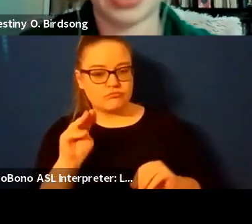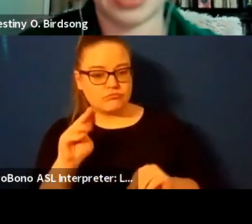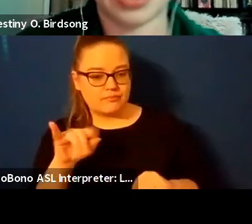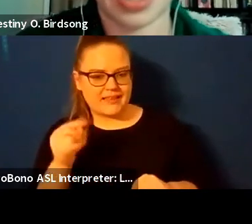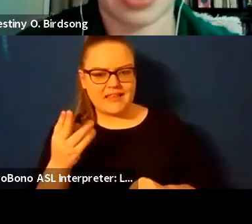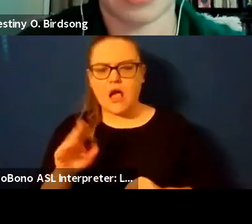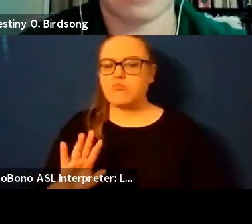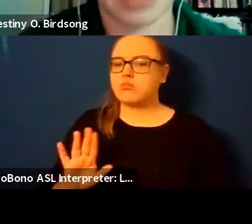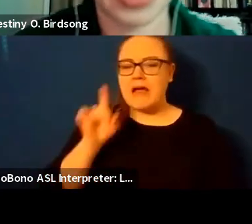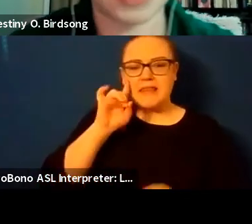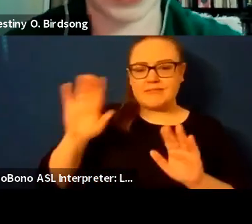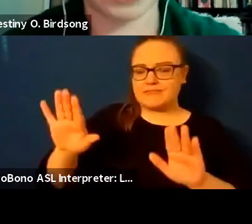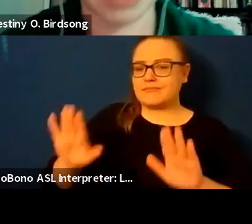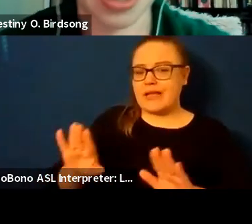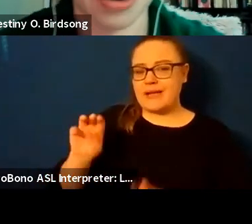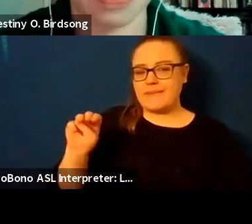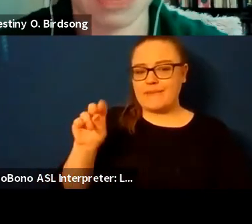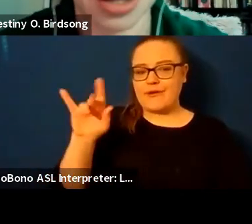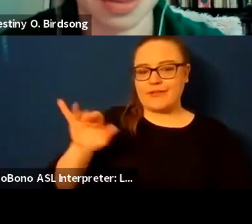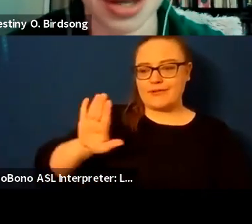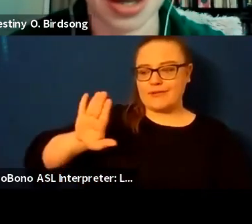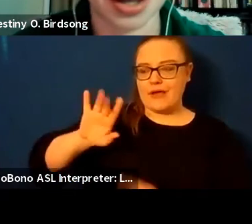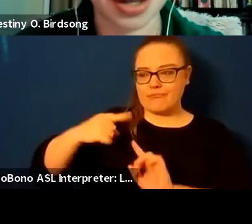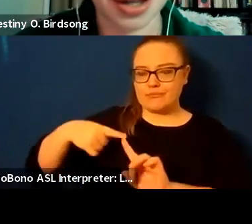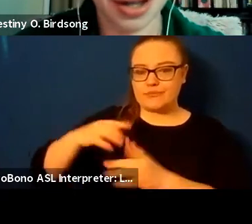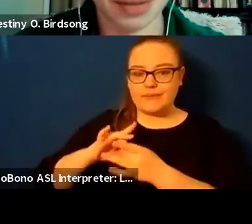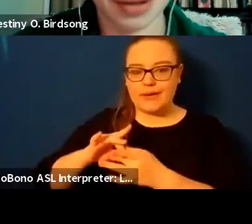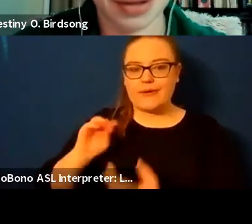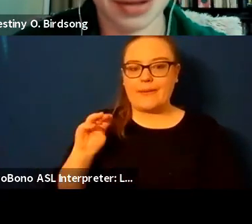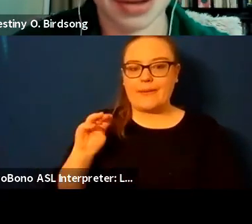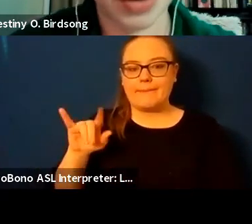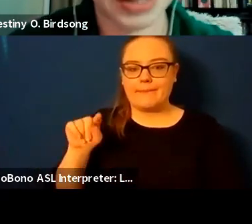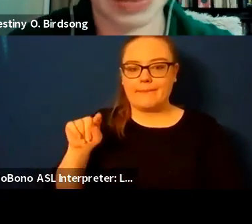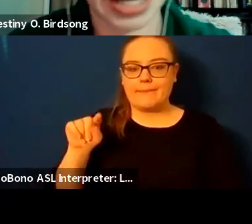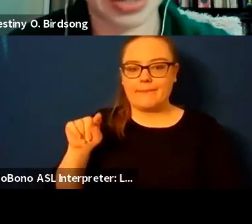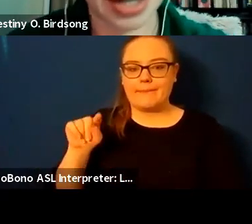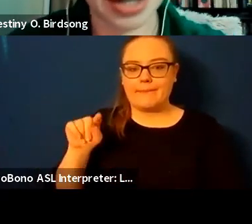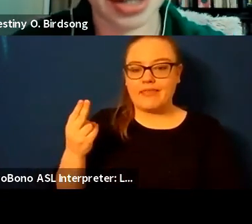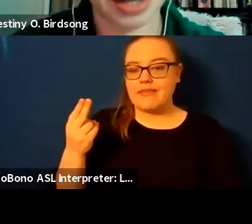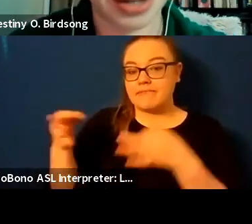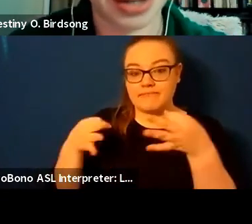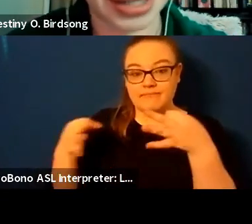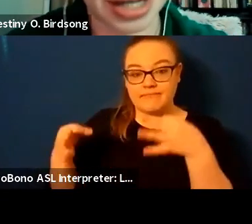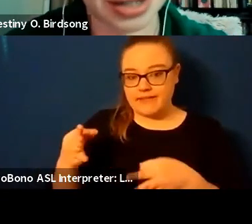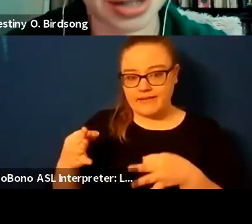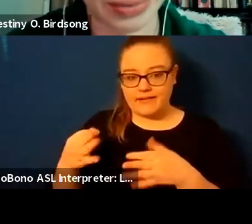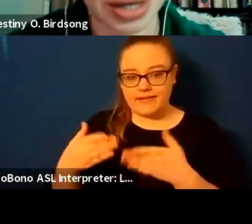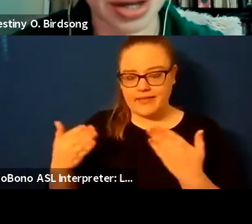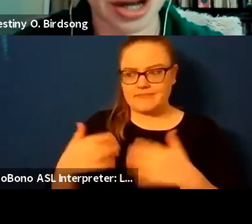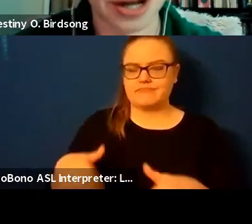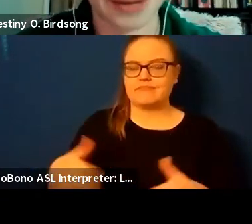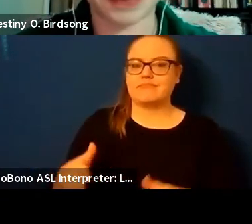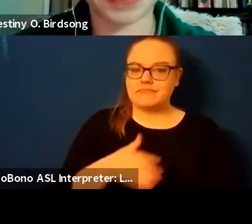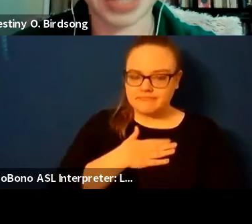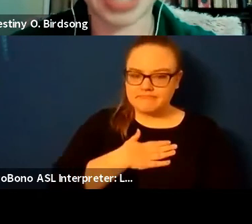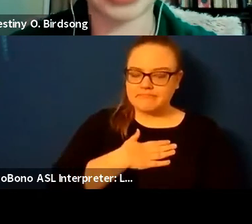like i think that um molly's point about myth being a way to explain things i think really resonates for me